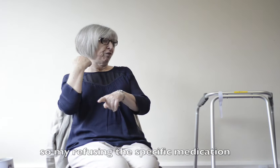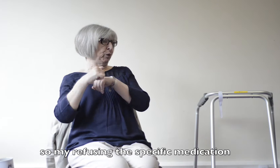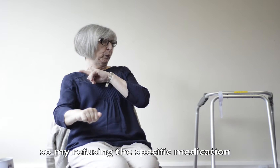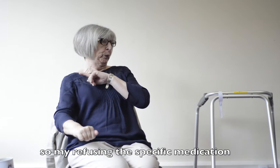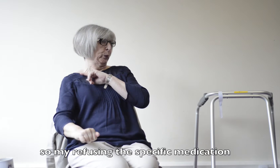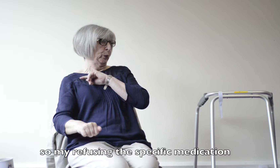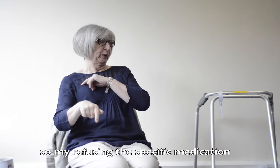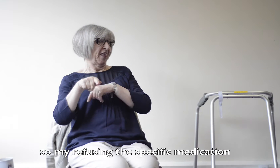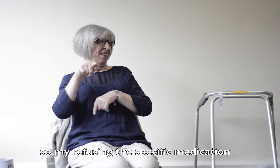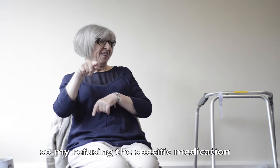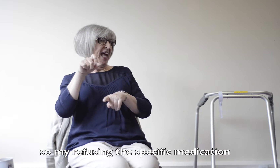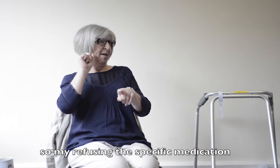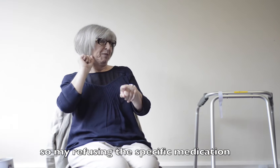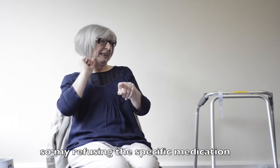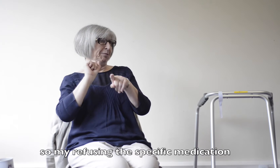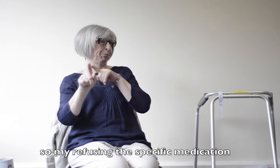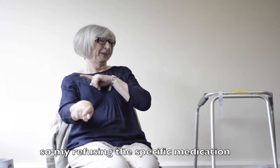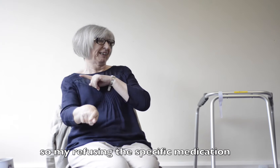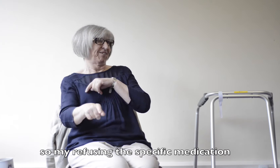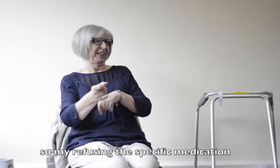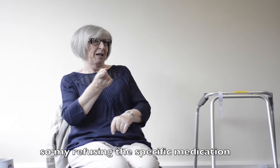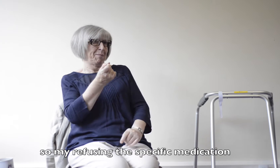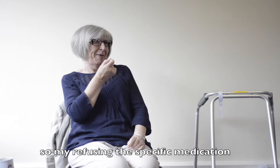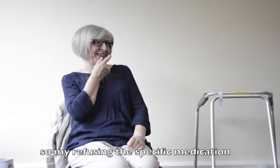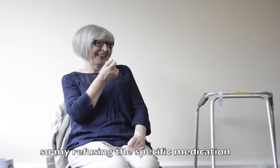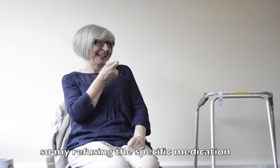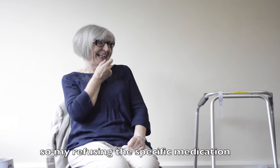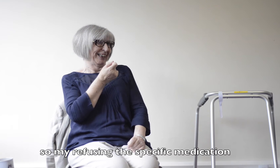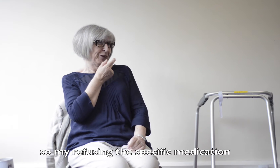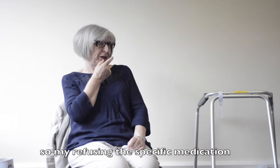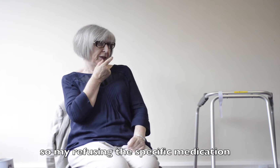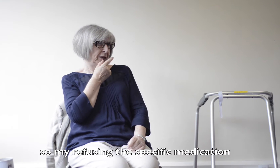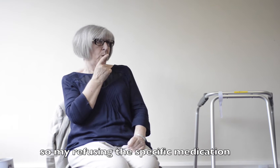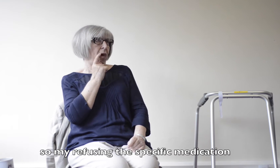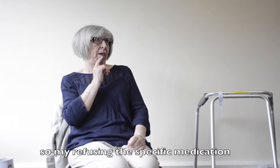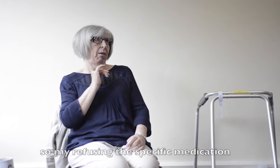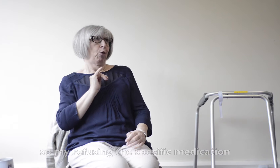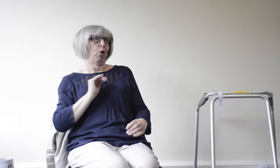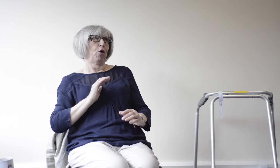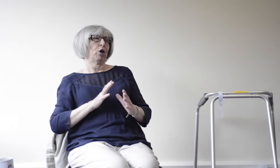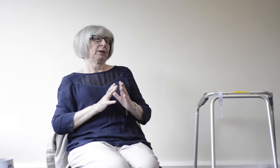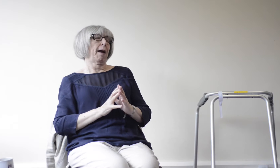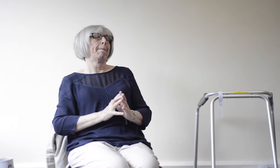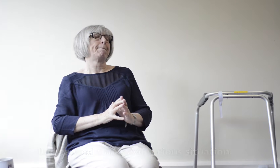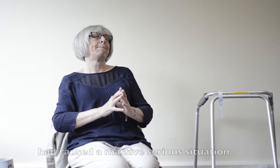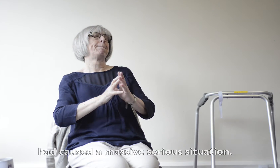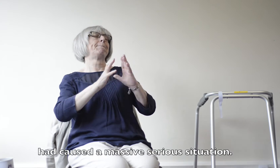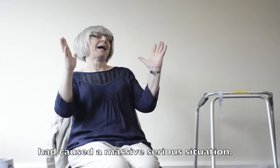And because I refused that specific medication, it became a